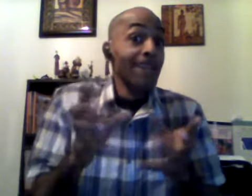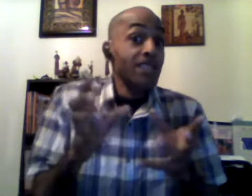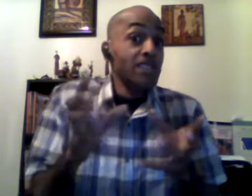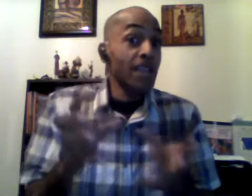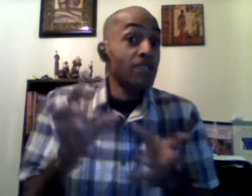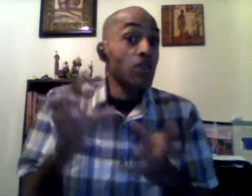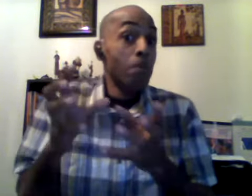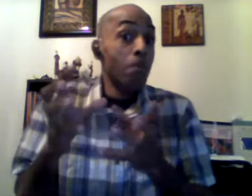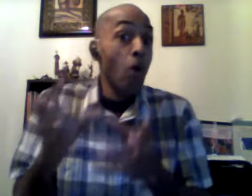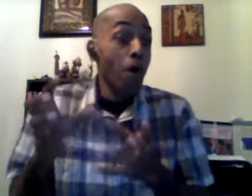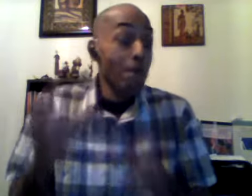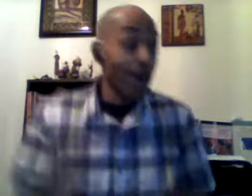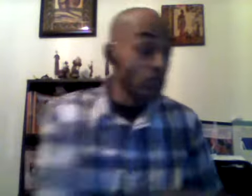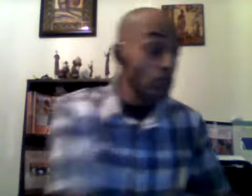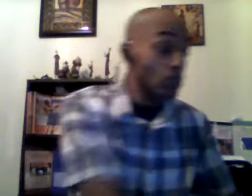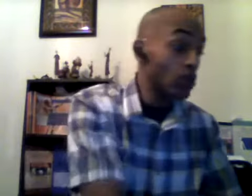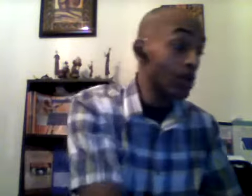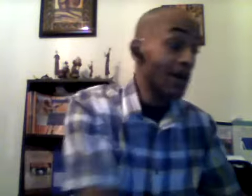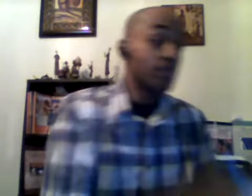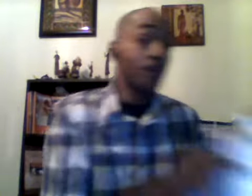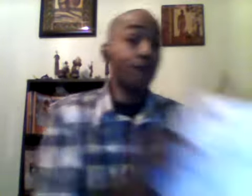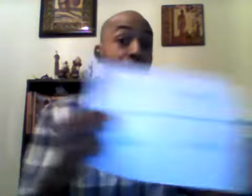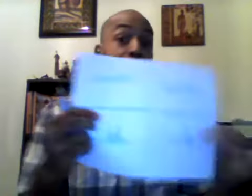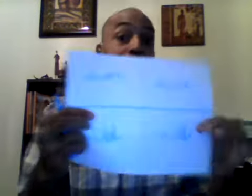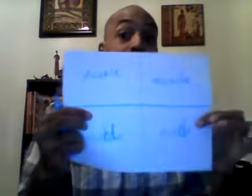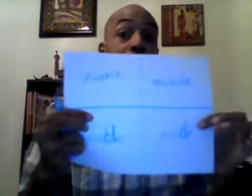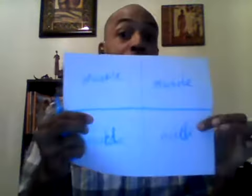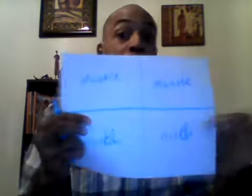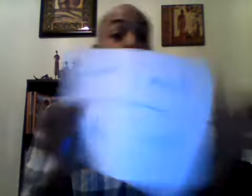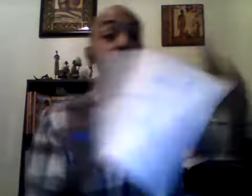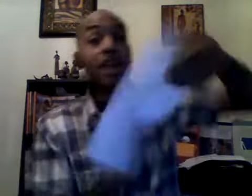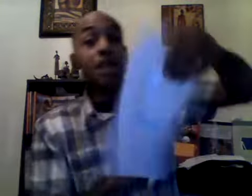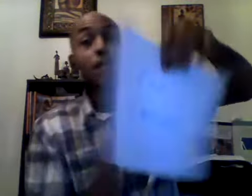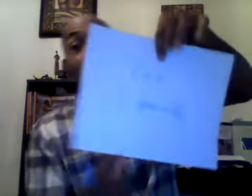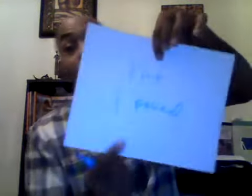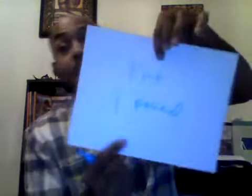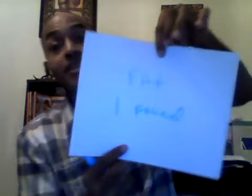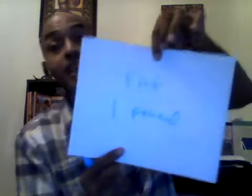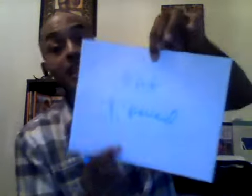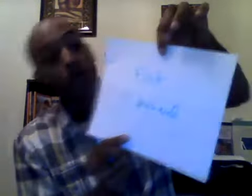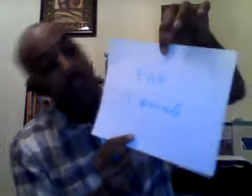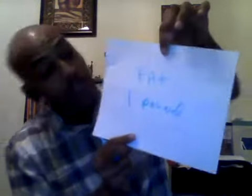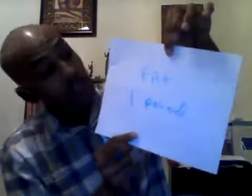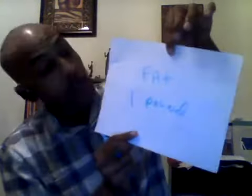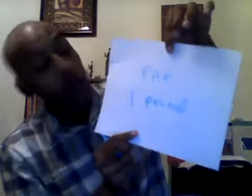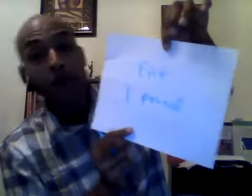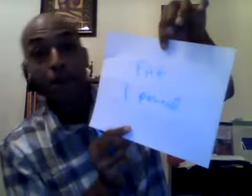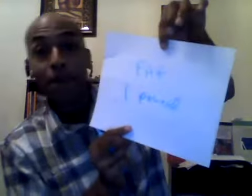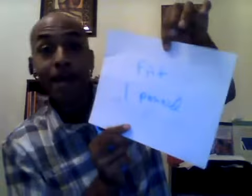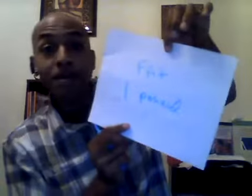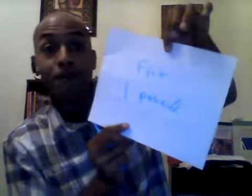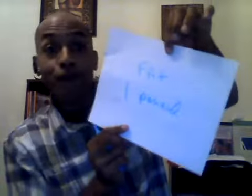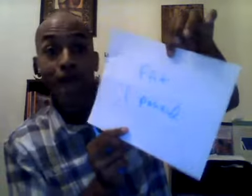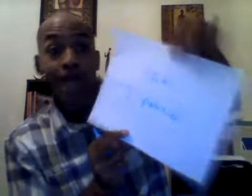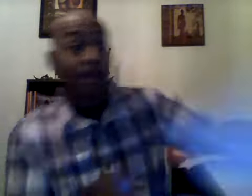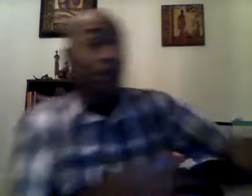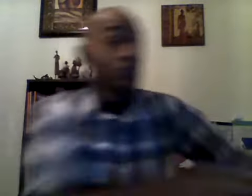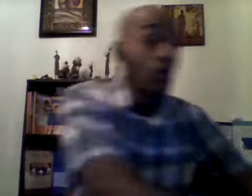it takes more muscle to fill up the same area that it would take one pound of fat so